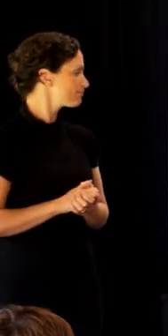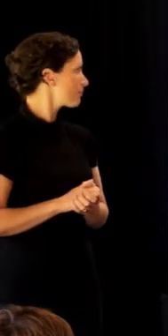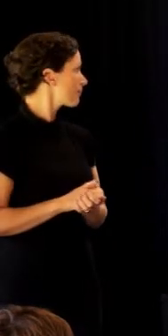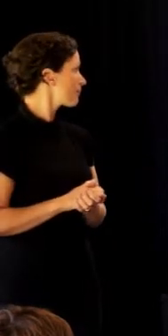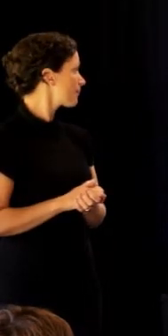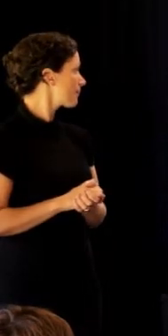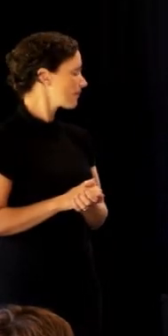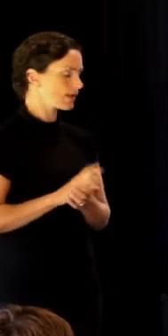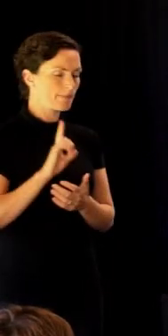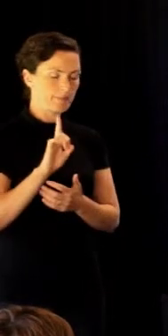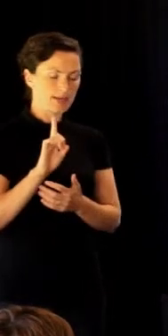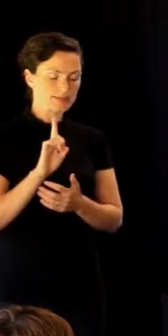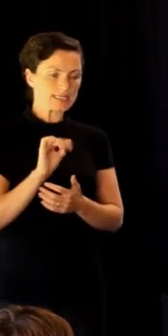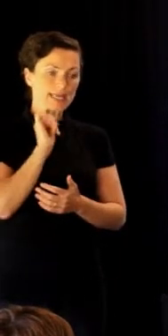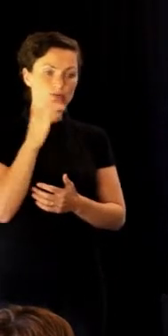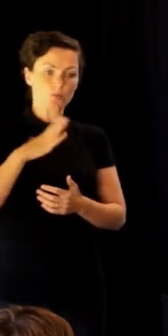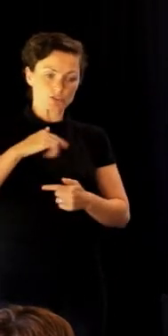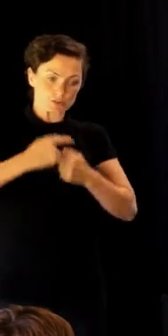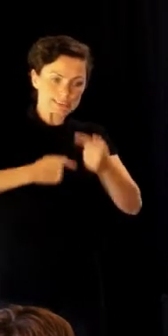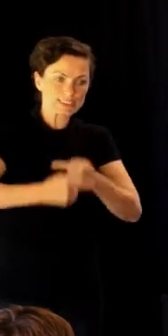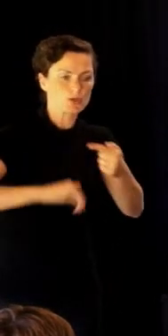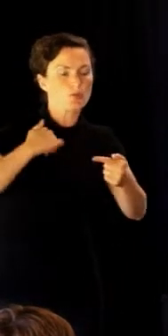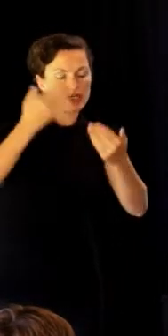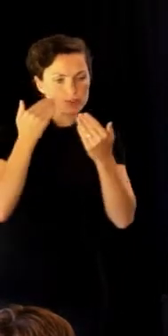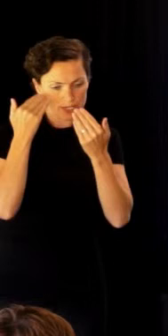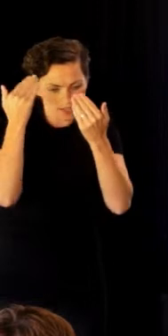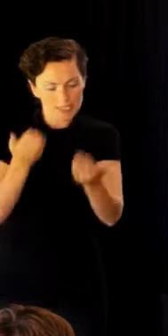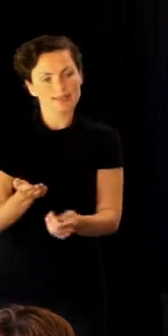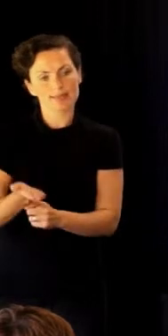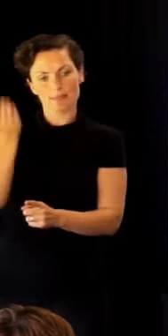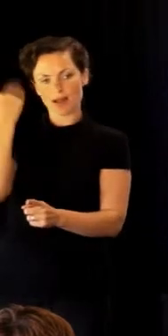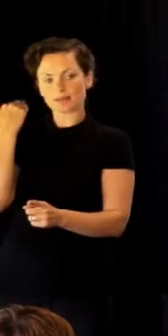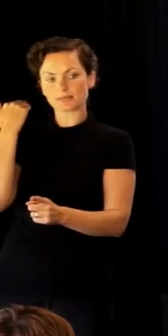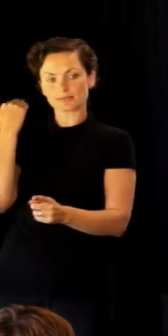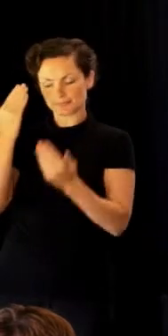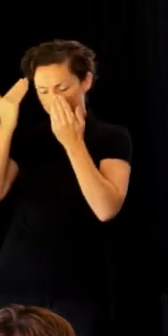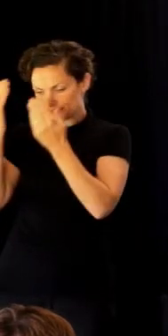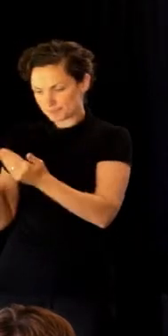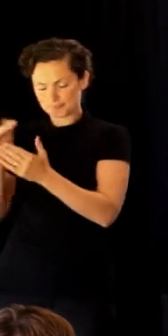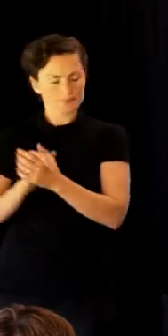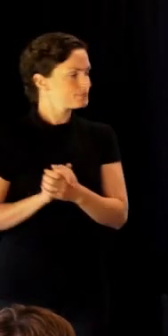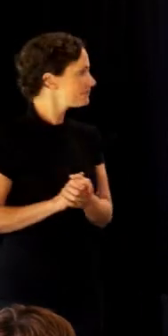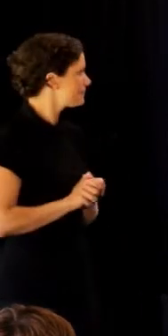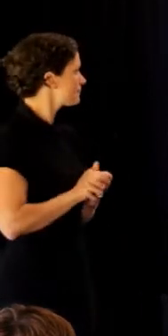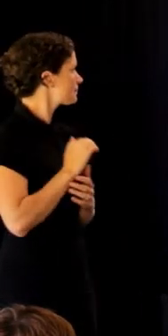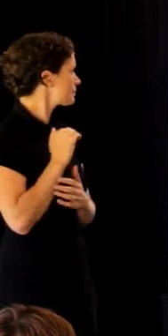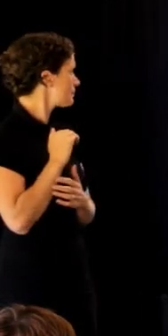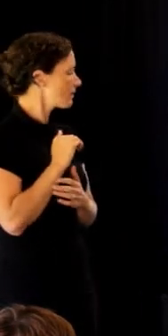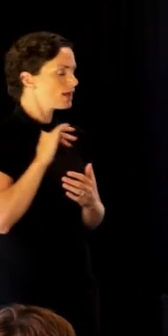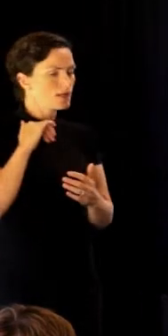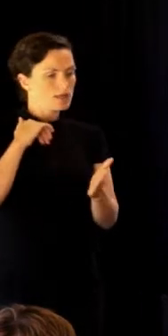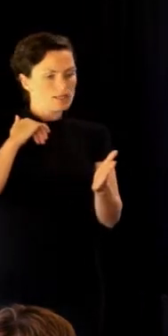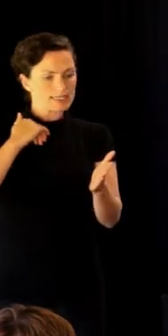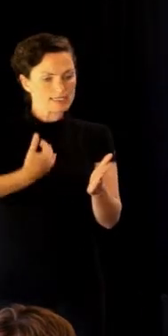However, to continue moving forward, we must acknowledge the past. He tohu whakamau mahara, in remembrance,